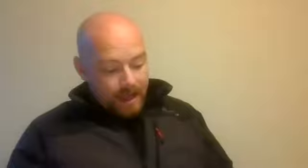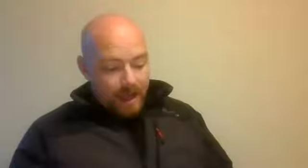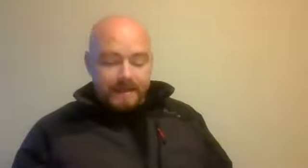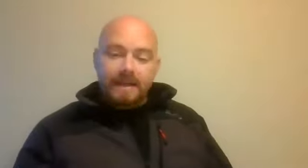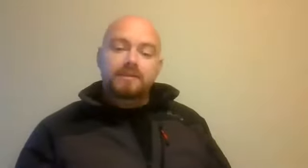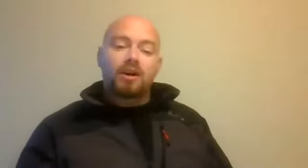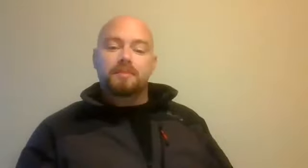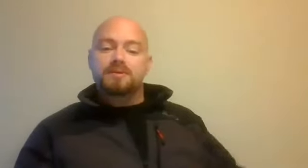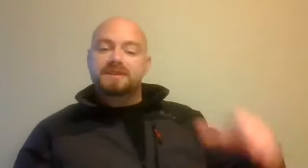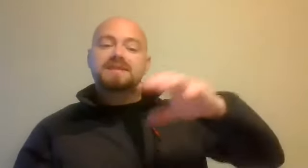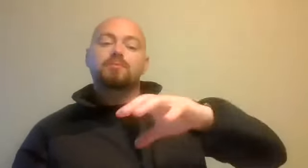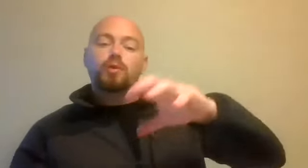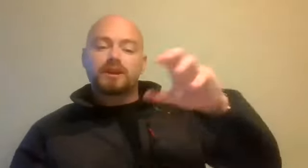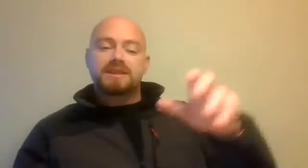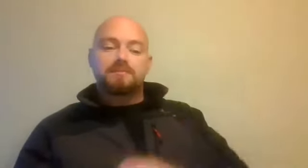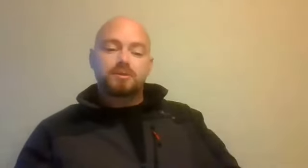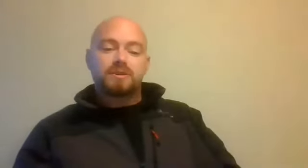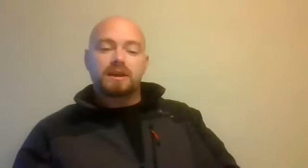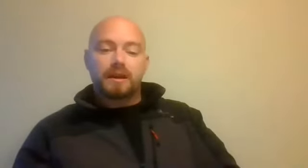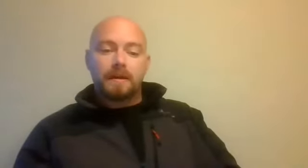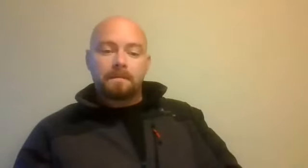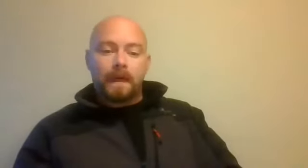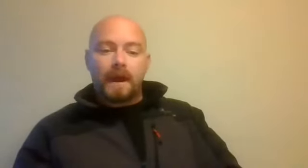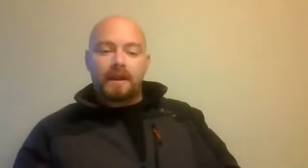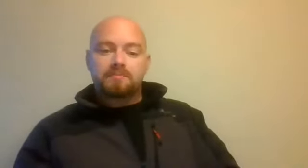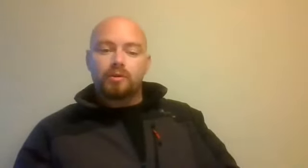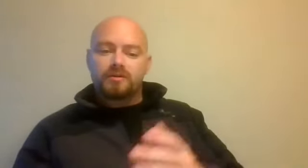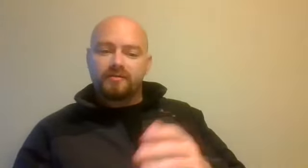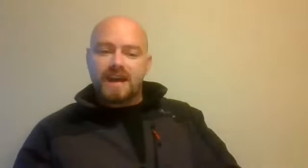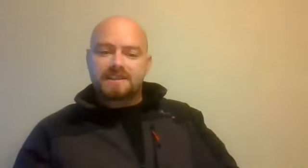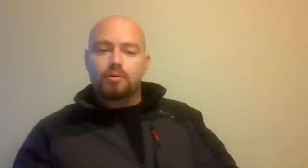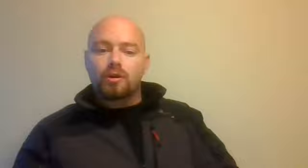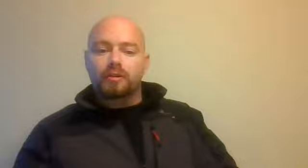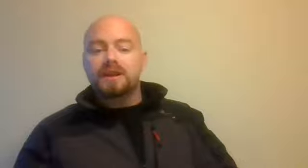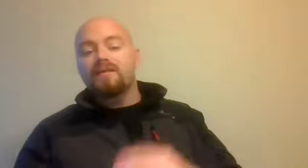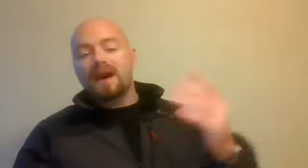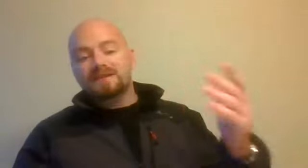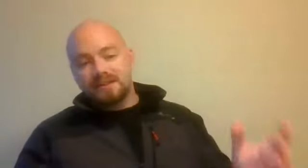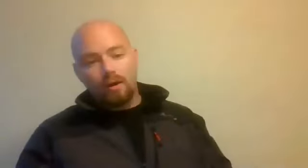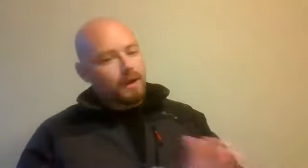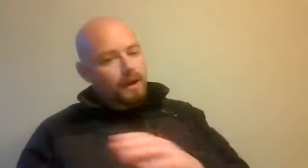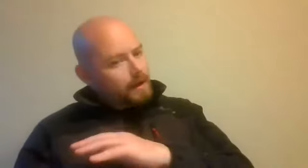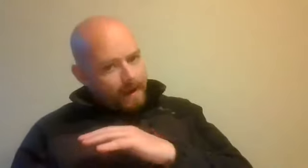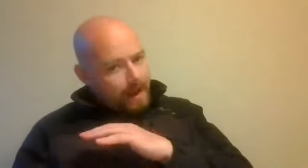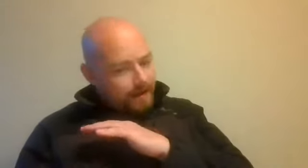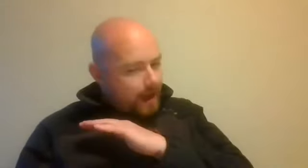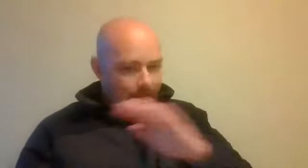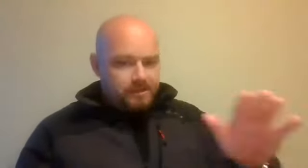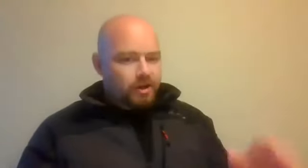And he talks about system one and system two thinking in his book. There's a fantastic book called Thinking Fast and Slow. Absolutely